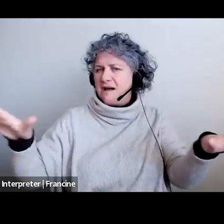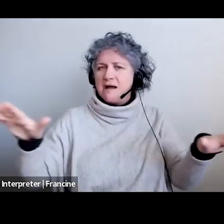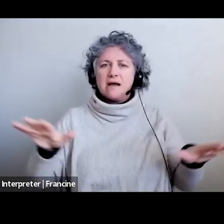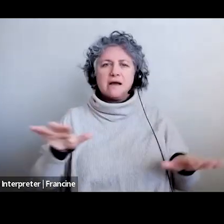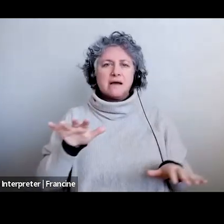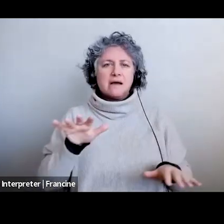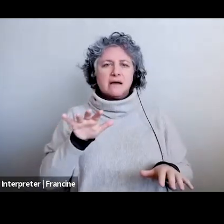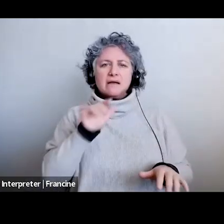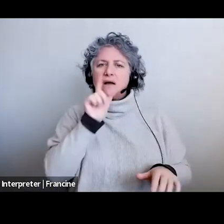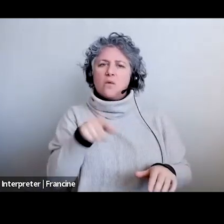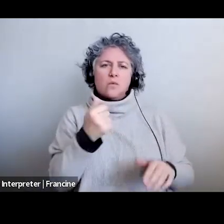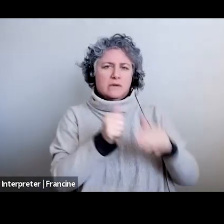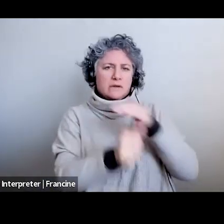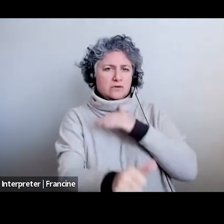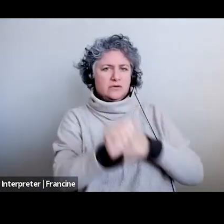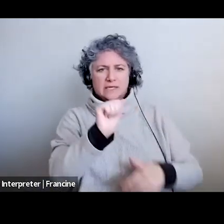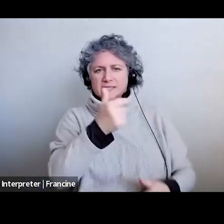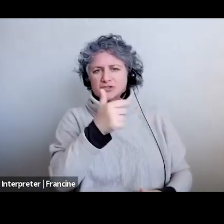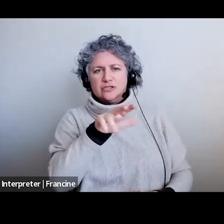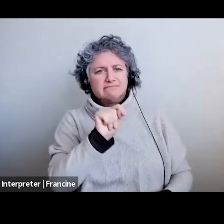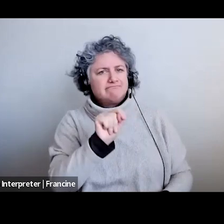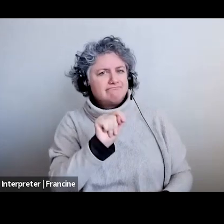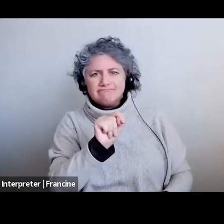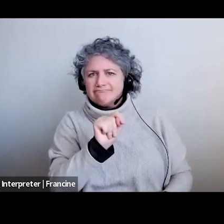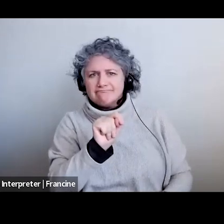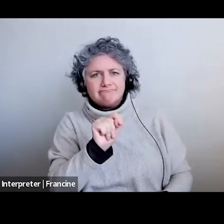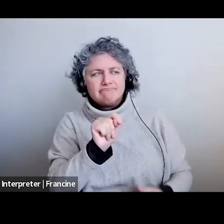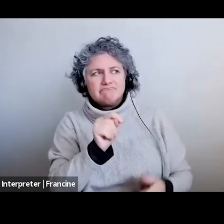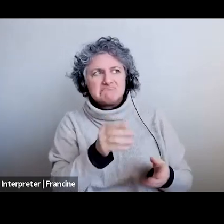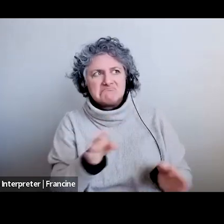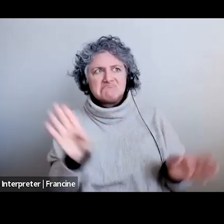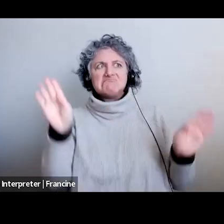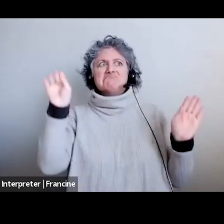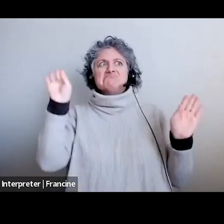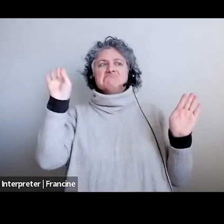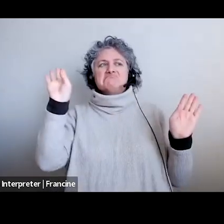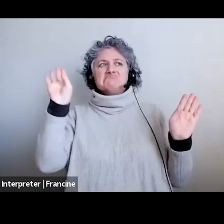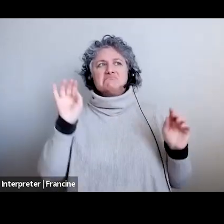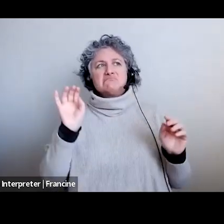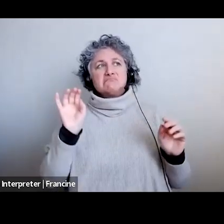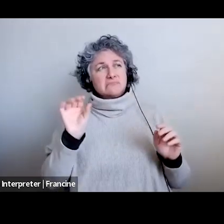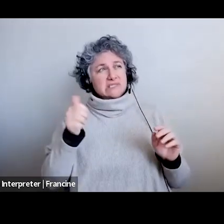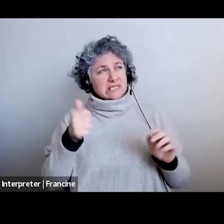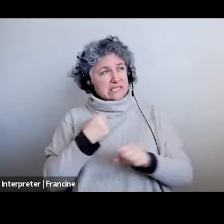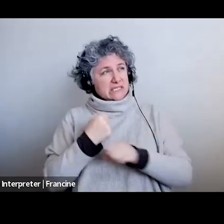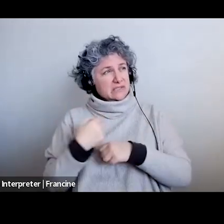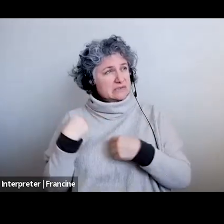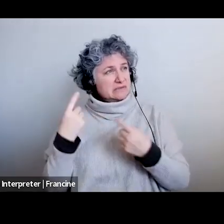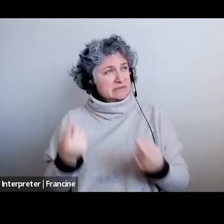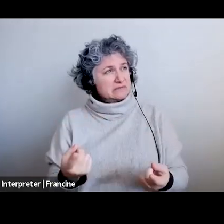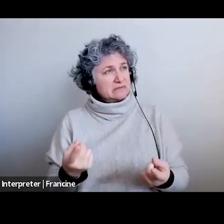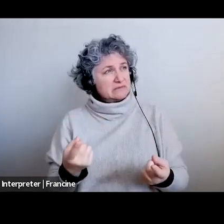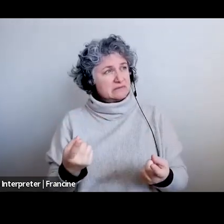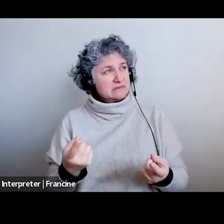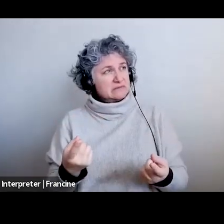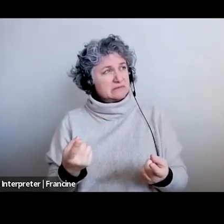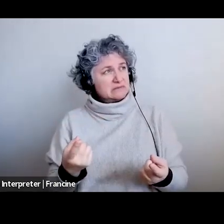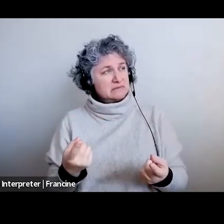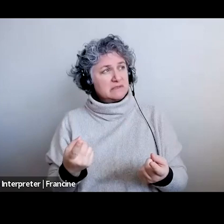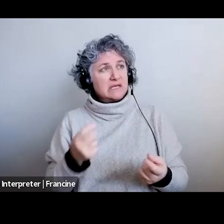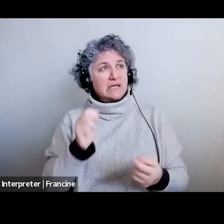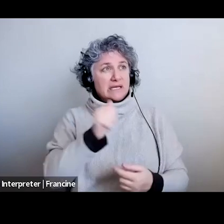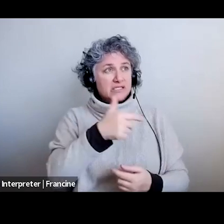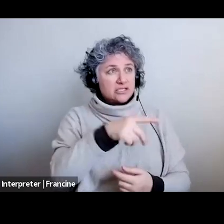through agents i don't think i don't remember in 10 years anything that was not also